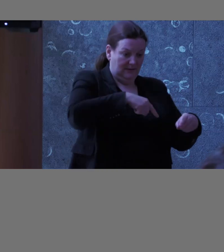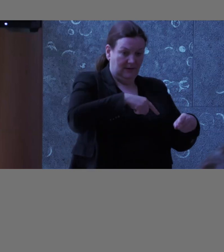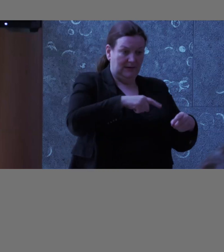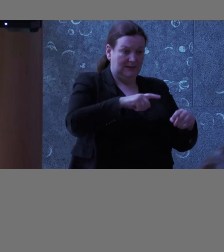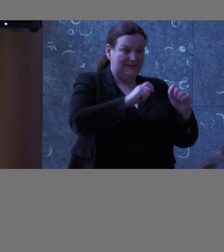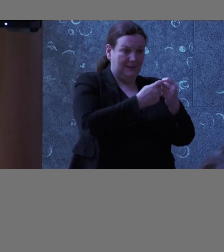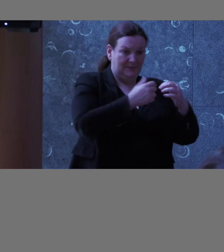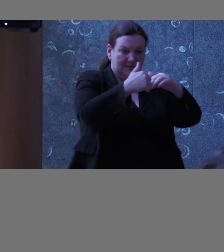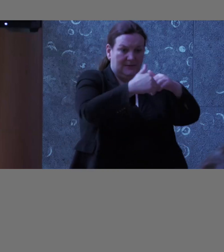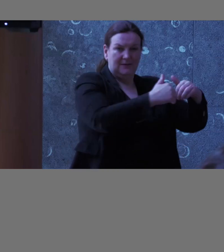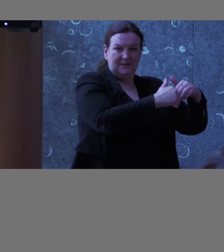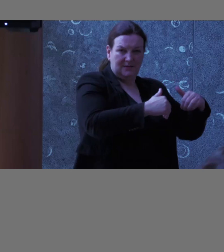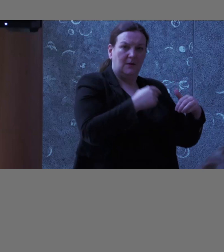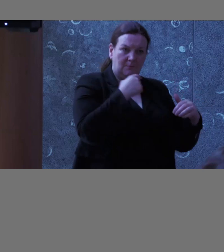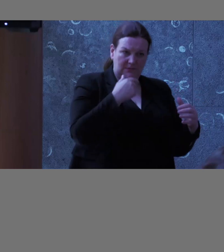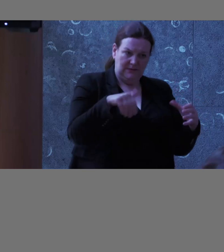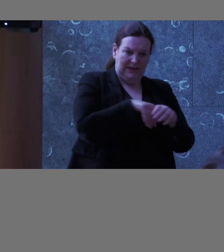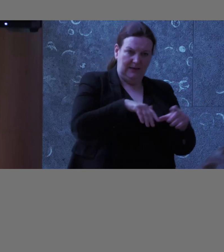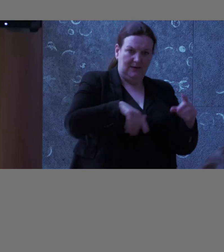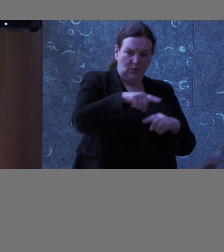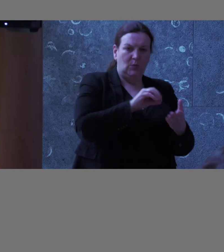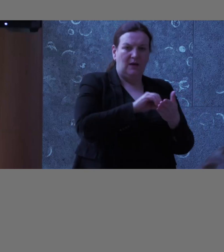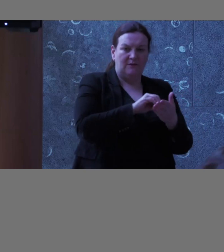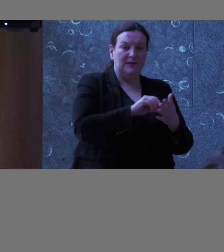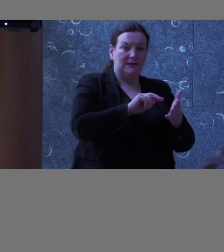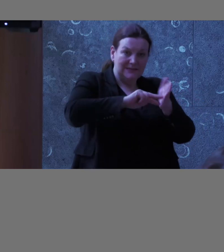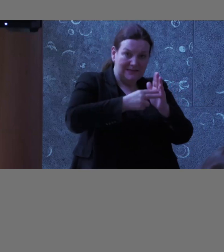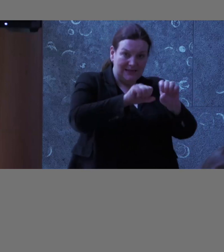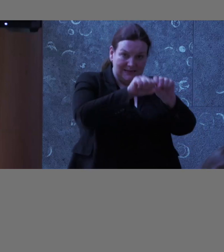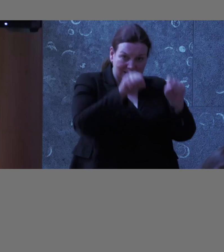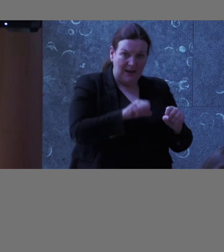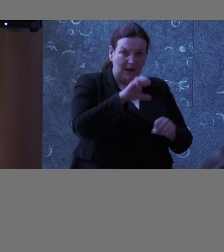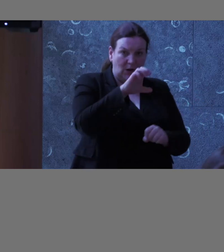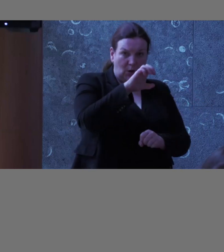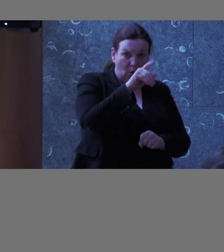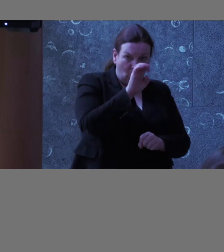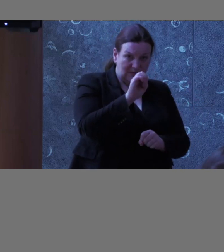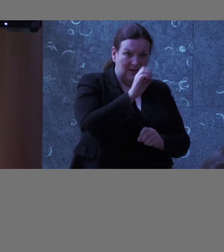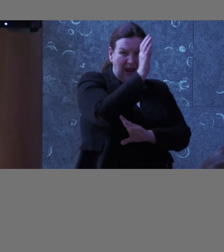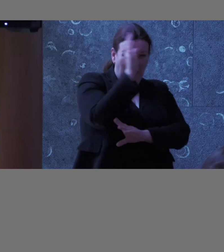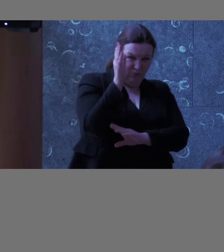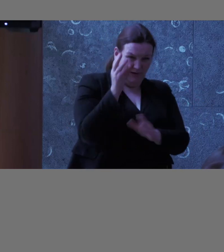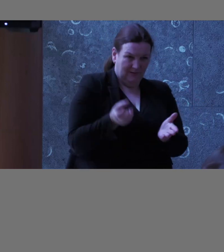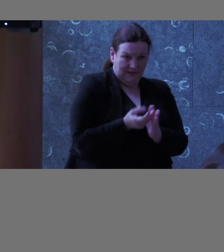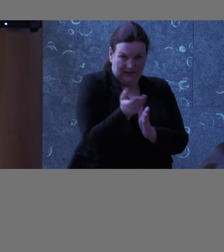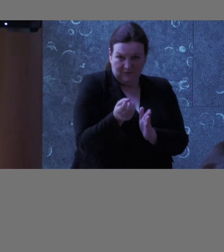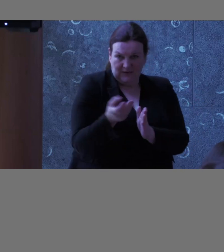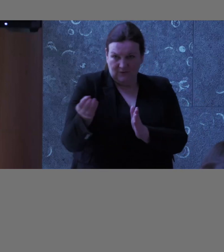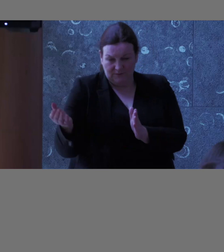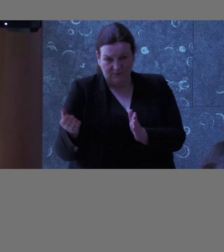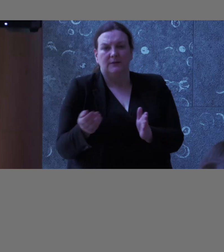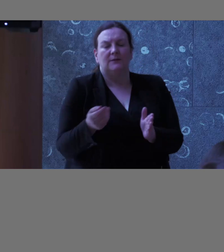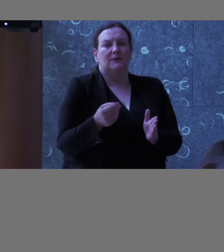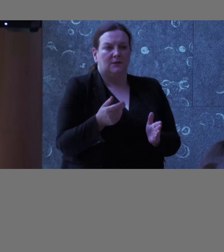so even though we provide the design system code libraries, we are actually designers on products as well, and if it's not us designing,